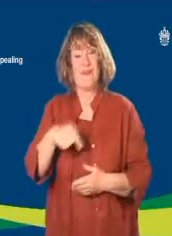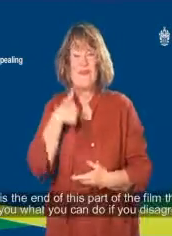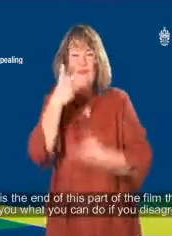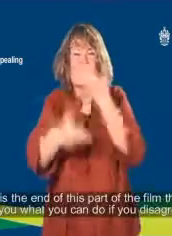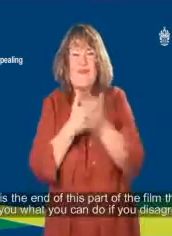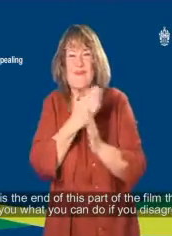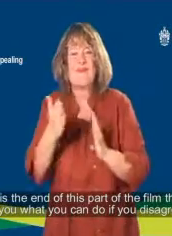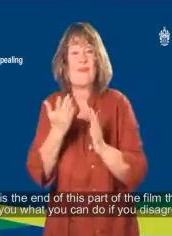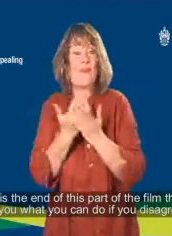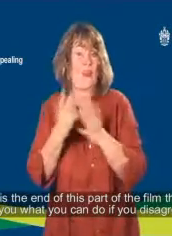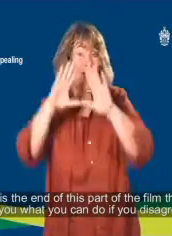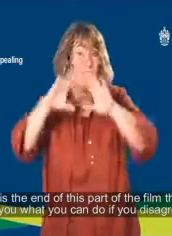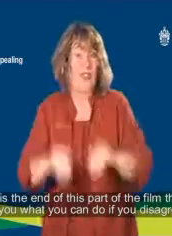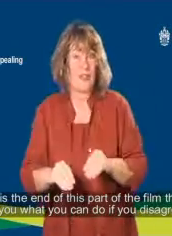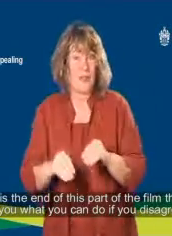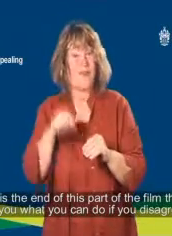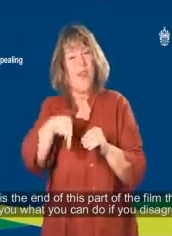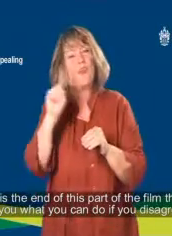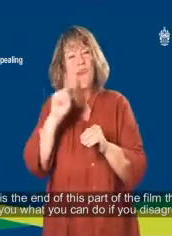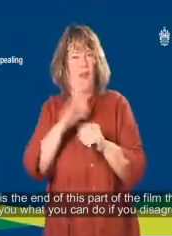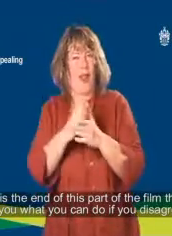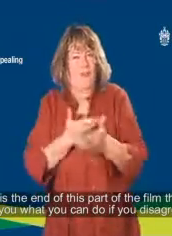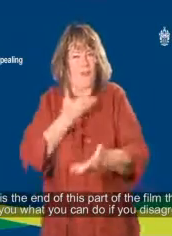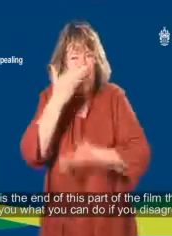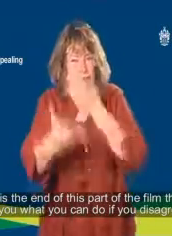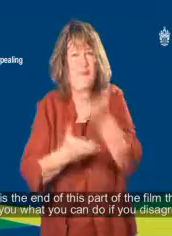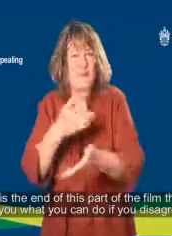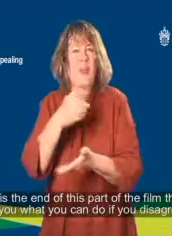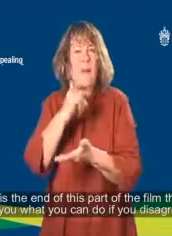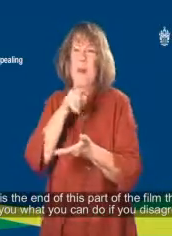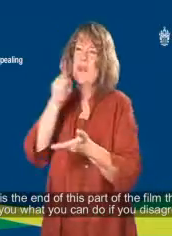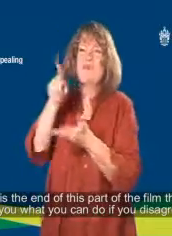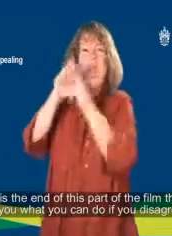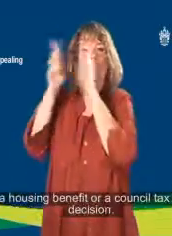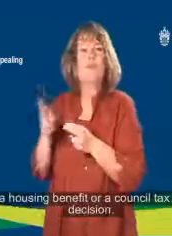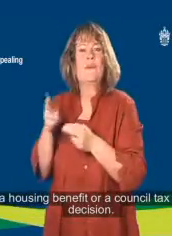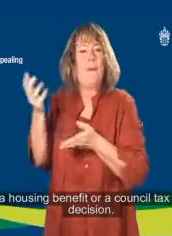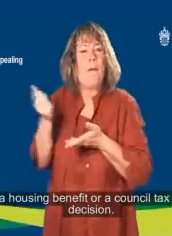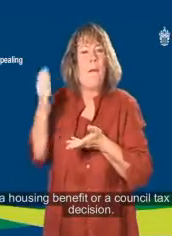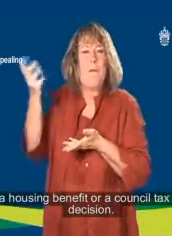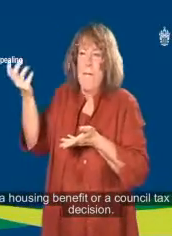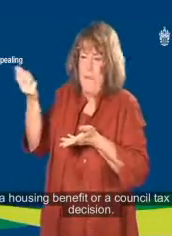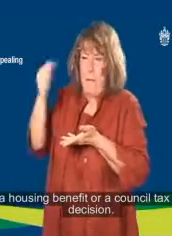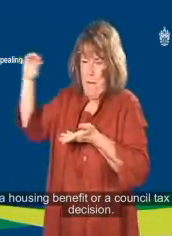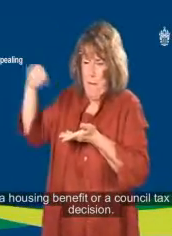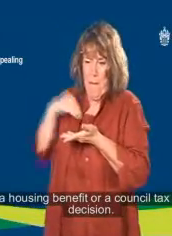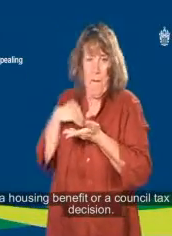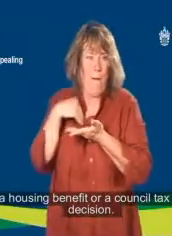This is the end of this part of the film that tells you what you can do if you disagree with a housing benefit or a council